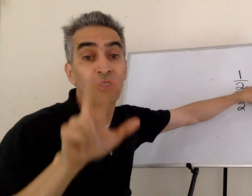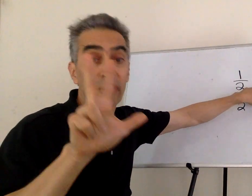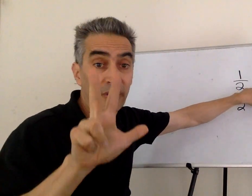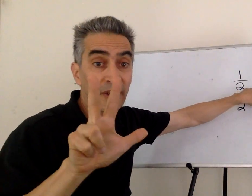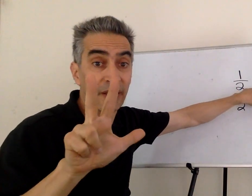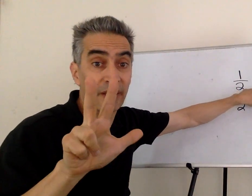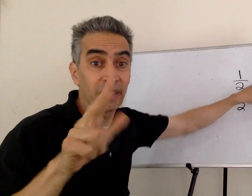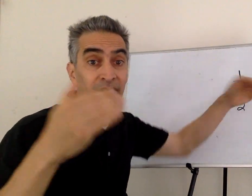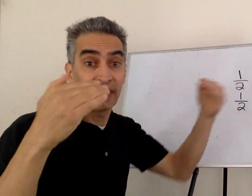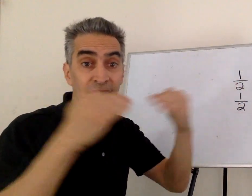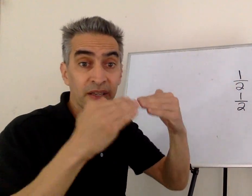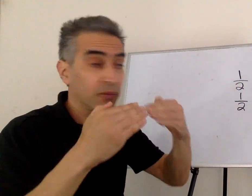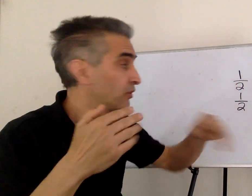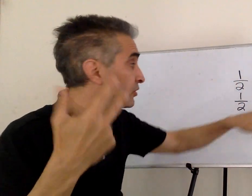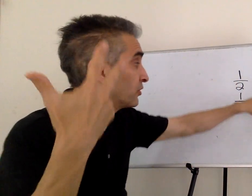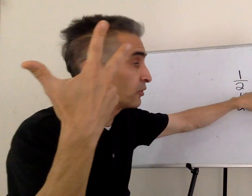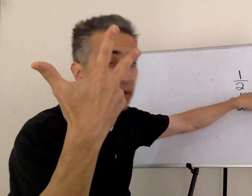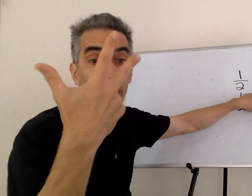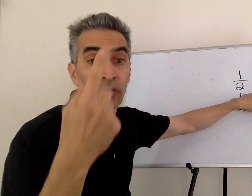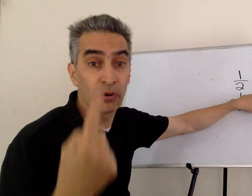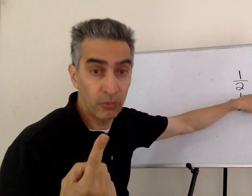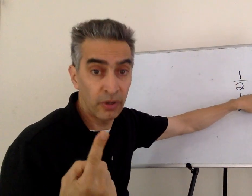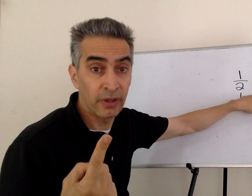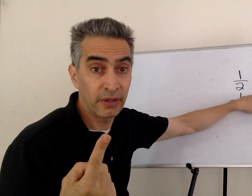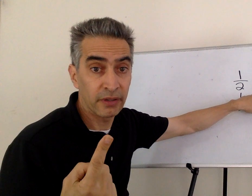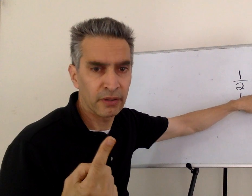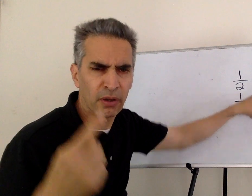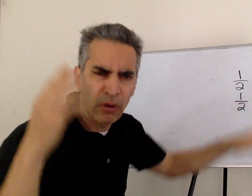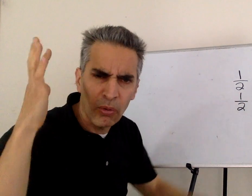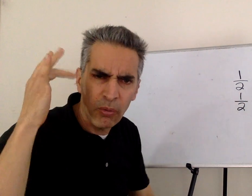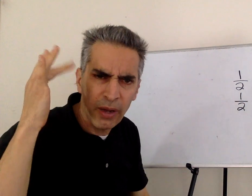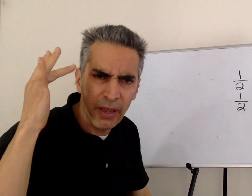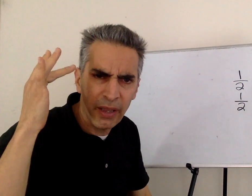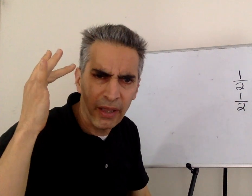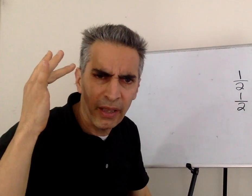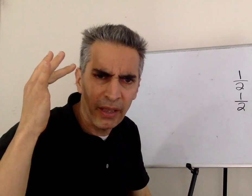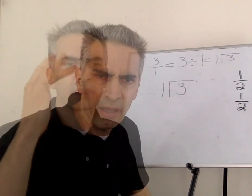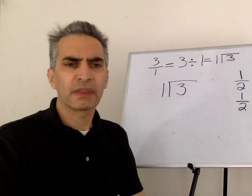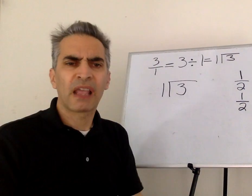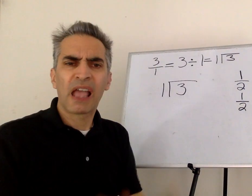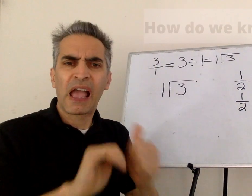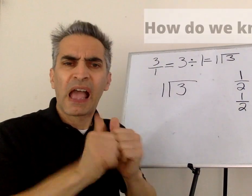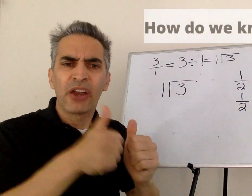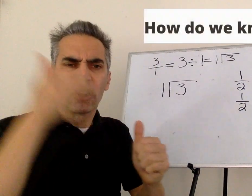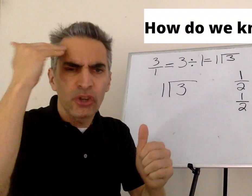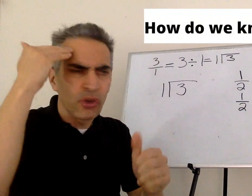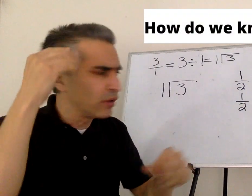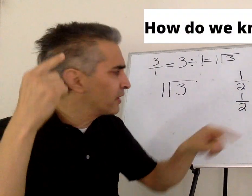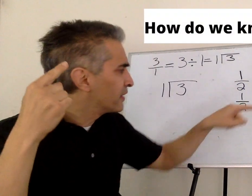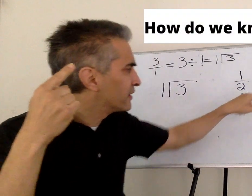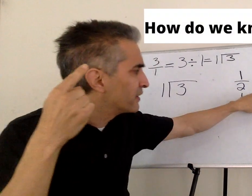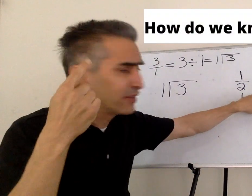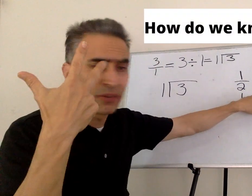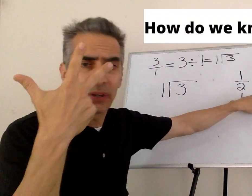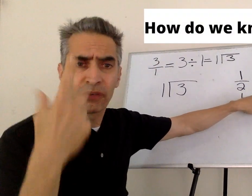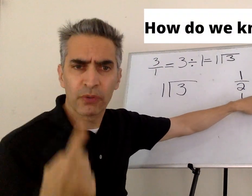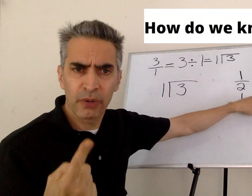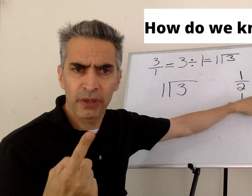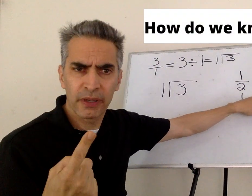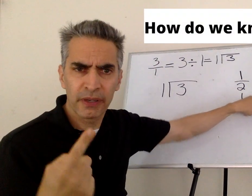This three equals three over one. Why is that? How do we know that three